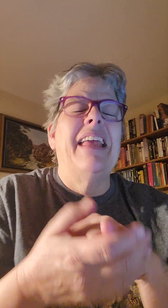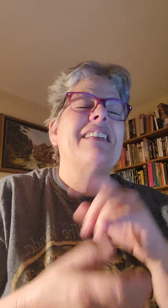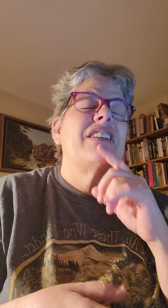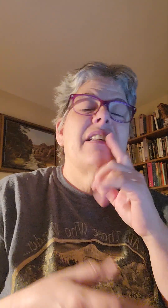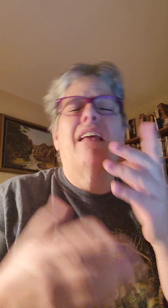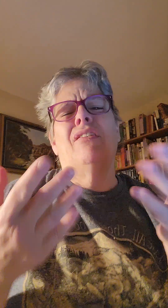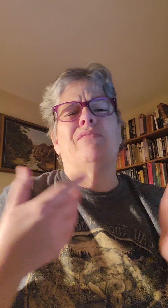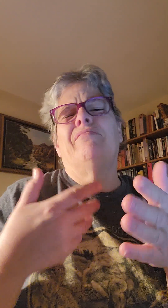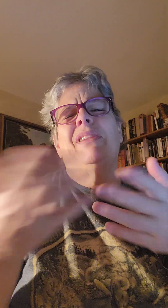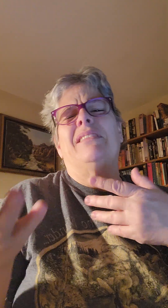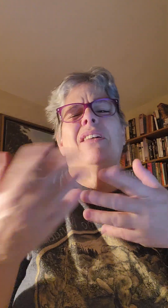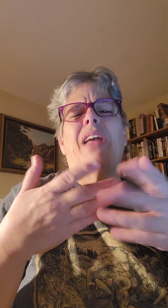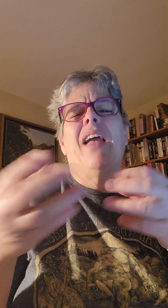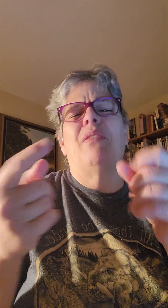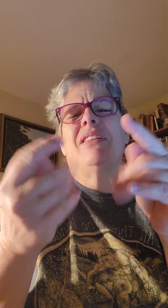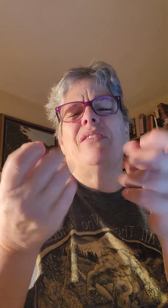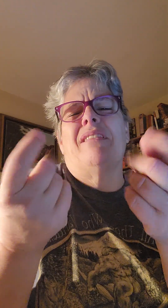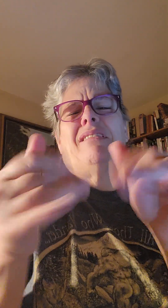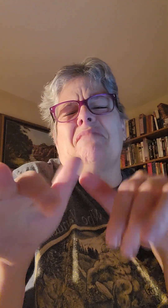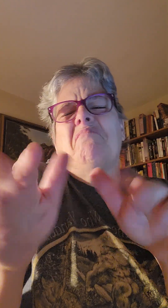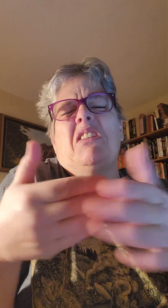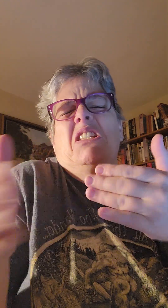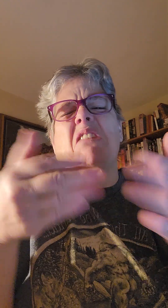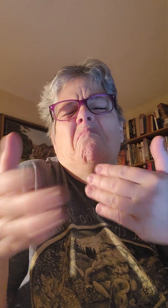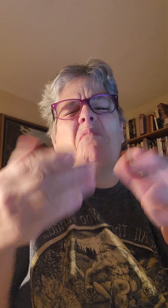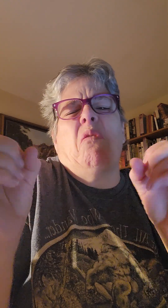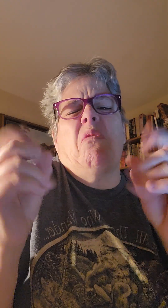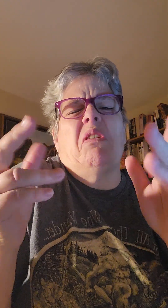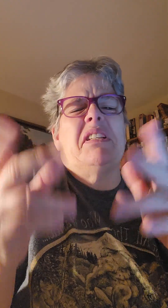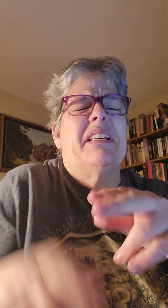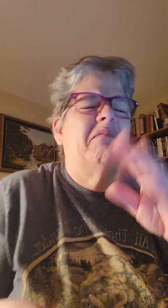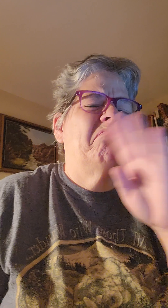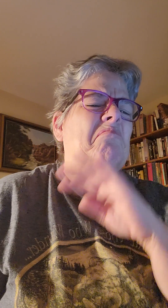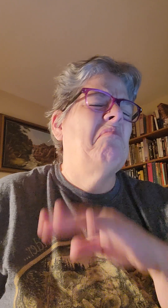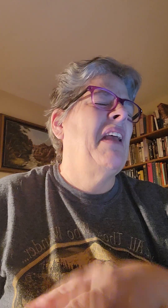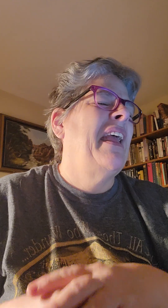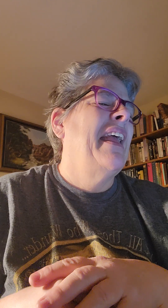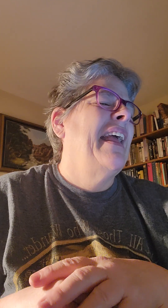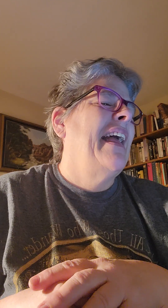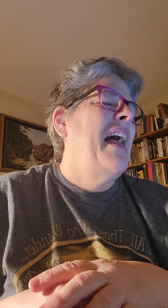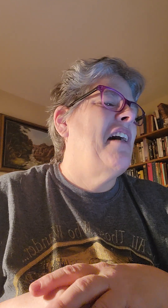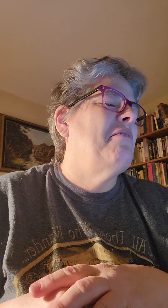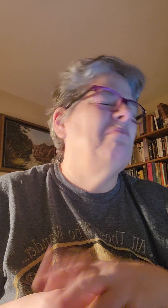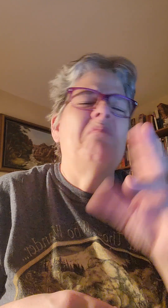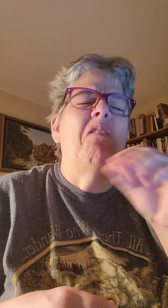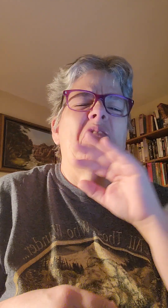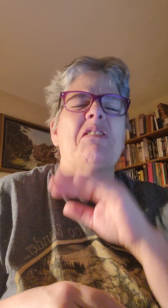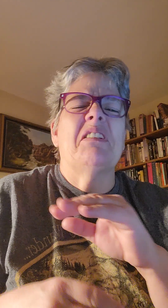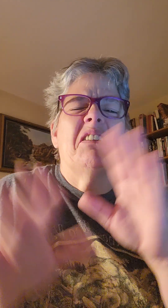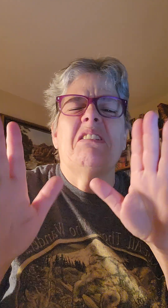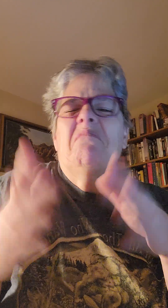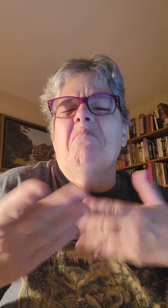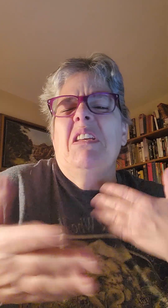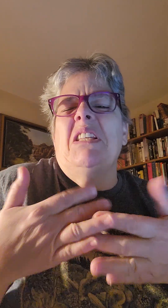And she's like, oh, well, okay, we'll do this. It's easy. No worries. Um, no frustrations. Easy.